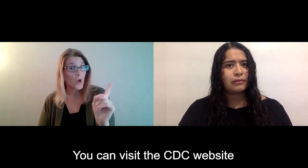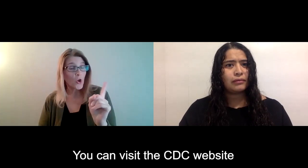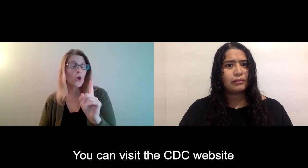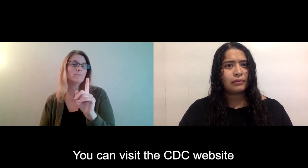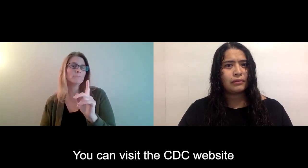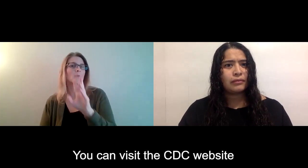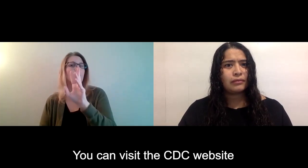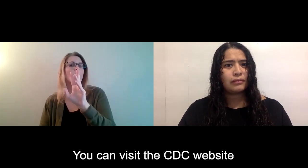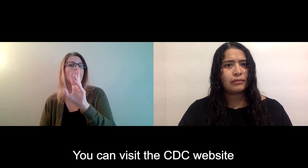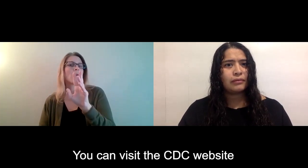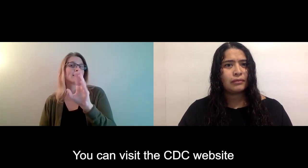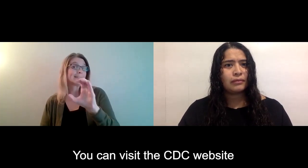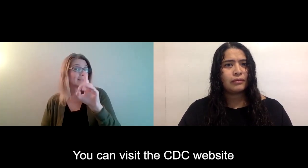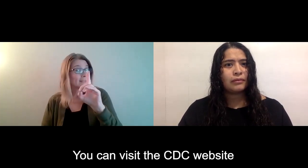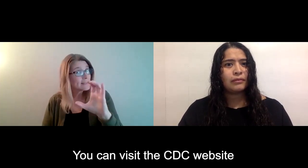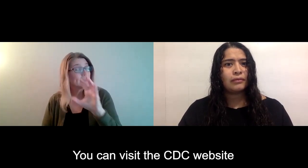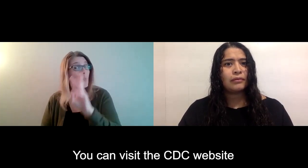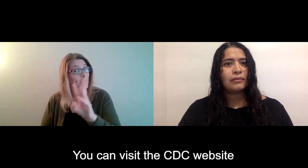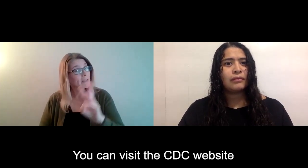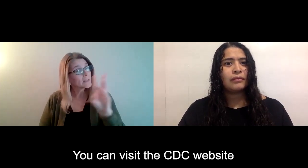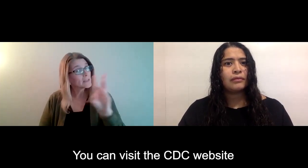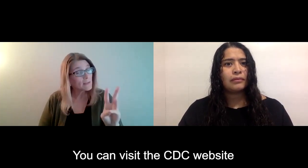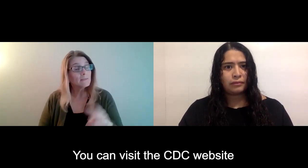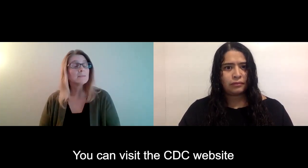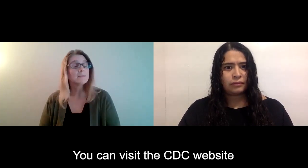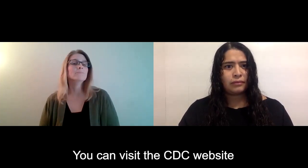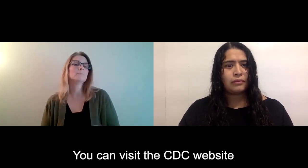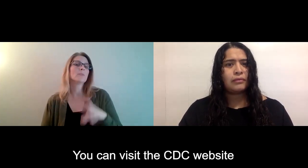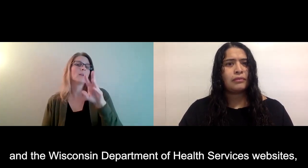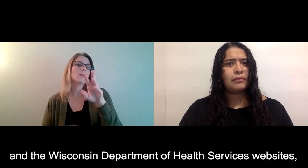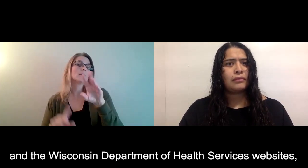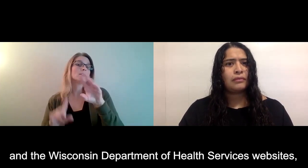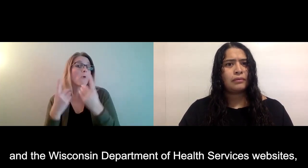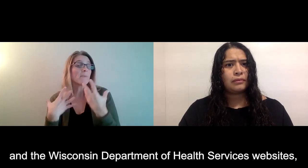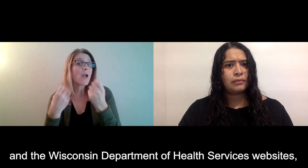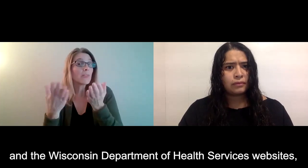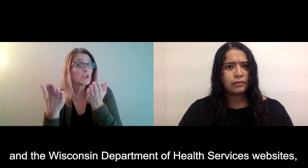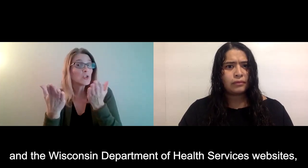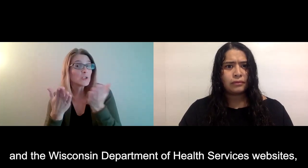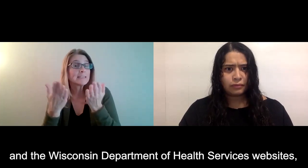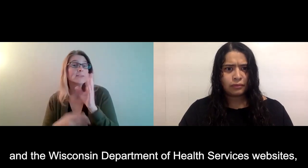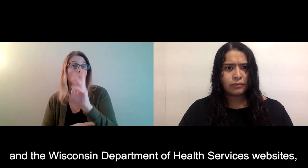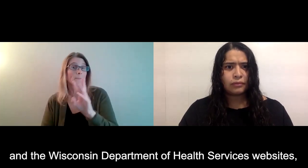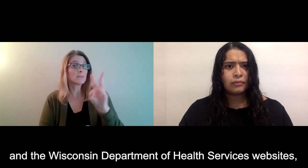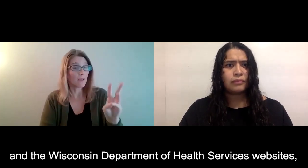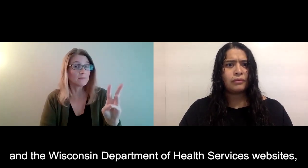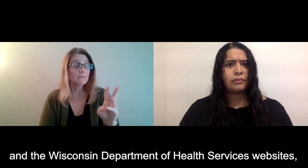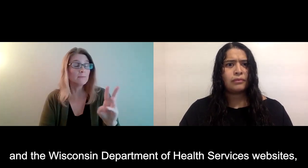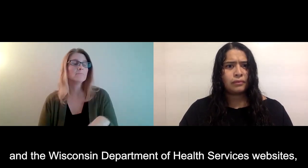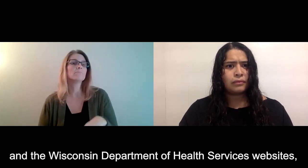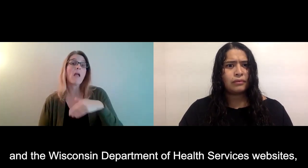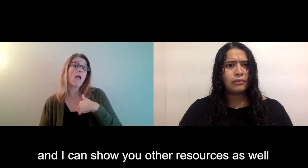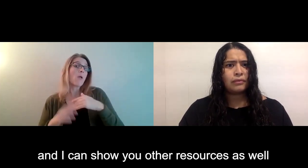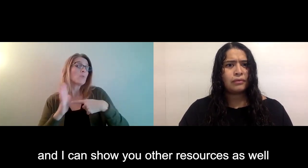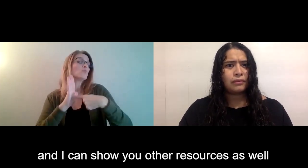You can get more information on the CDC website, also the Department of